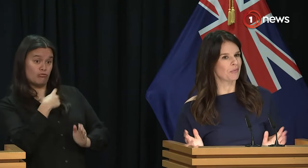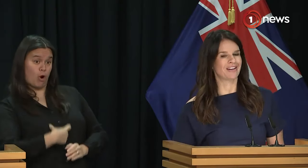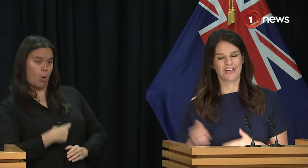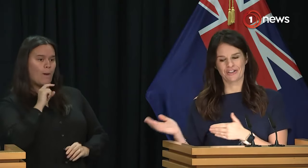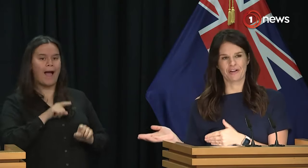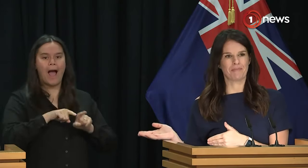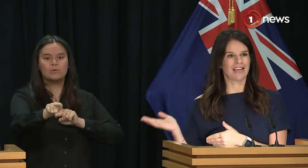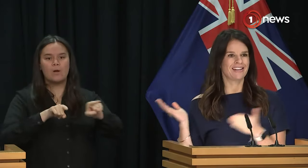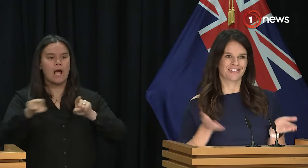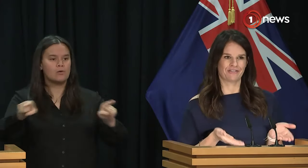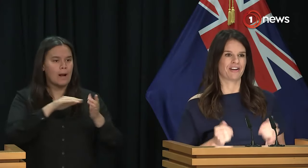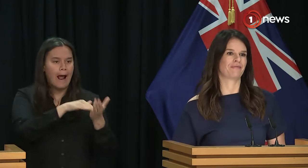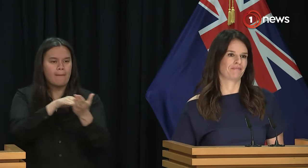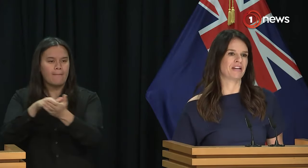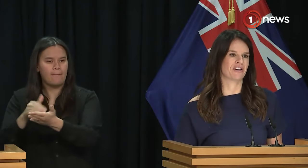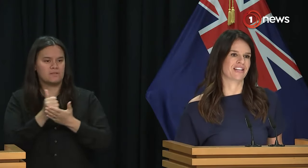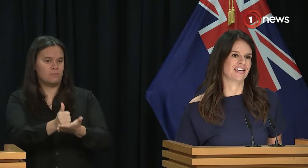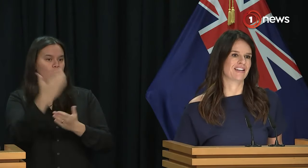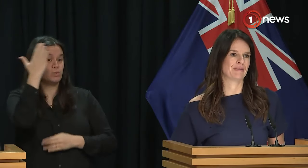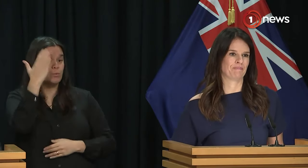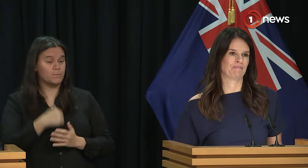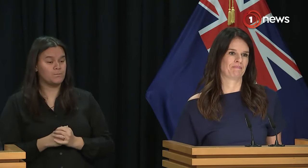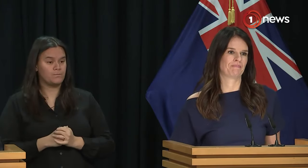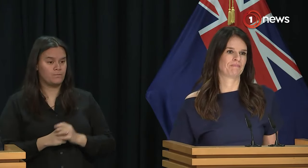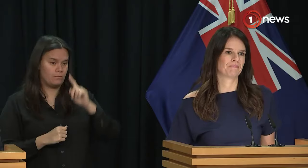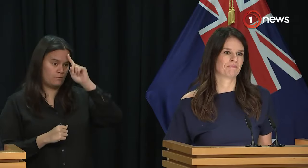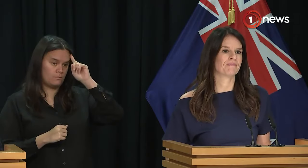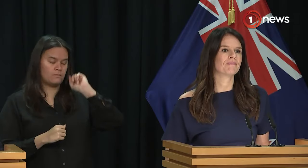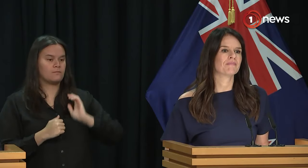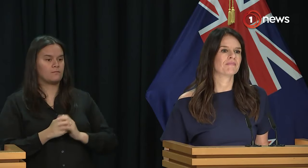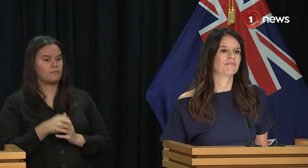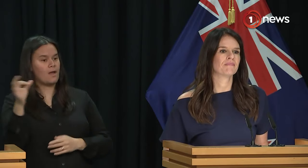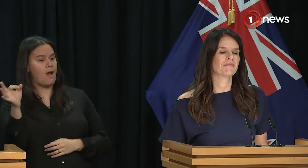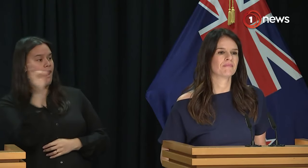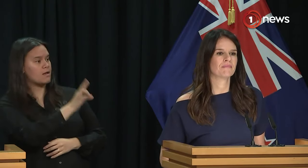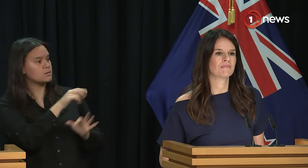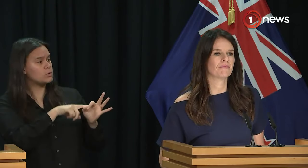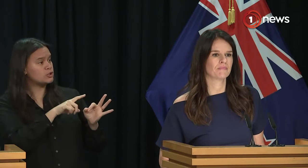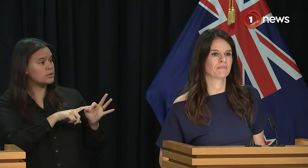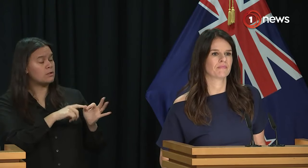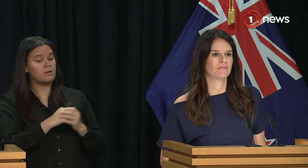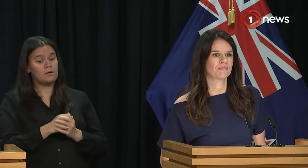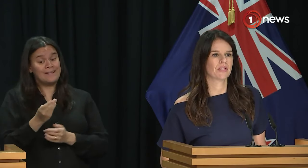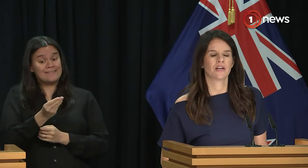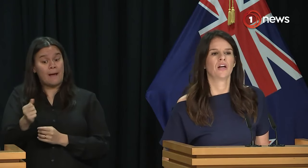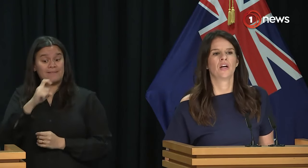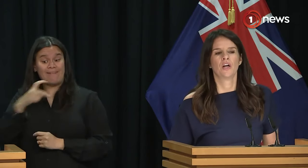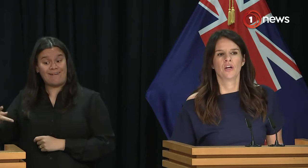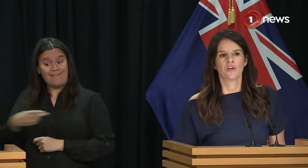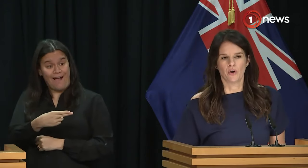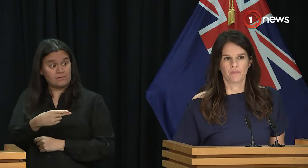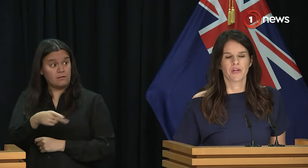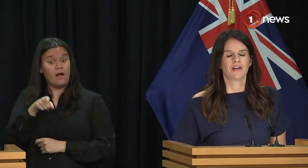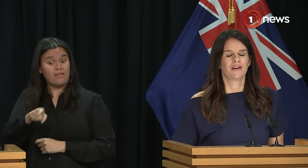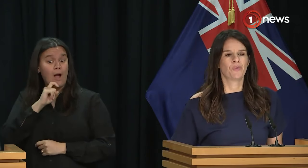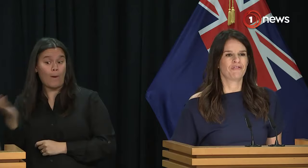which is what we always talk about, shifting back end to front, meet front end need. You've previously said that a lot of those people will be hired back as contractors. Is that still going to be